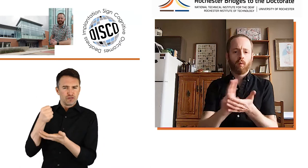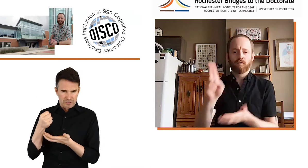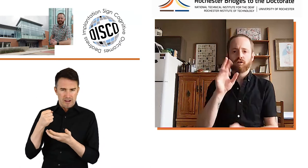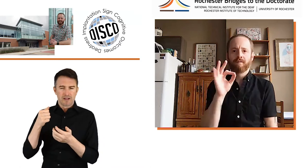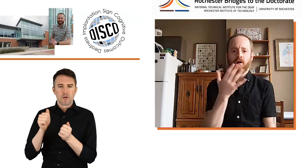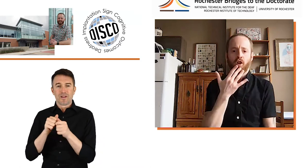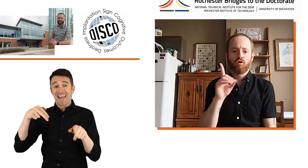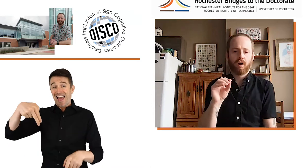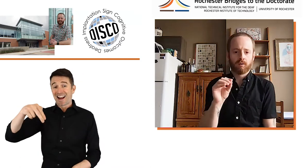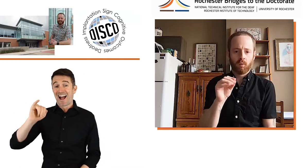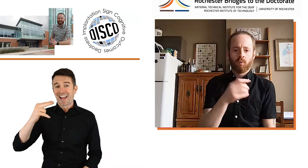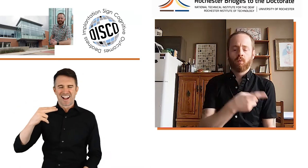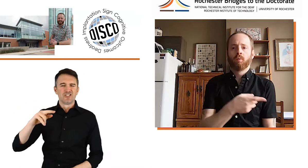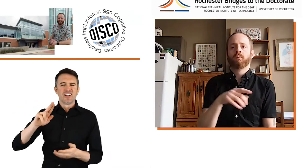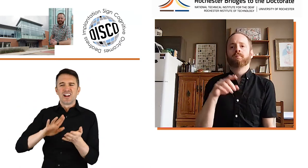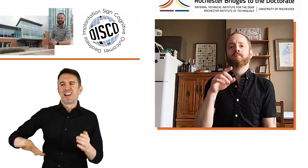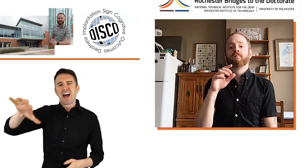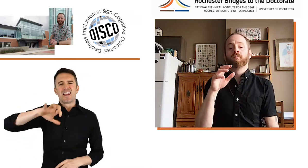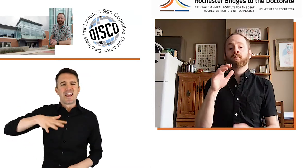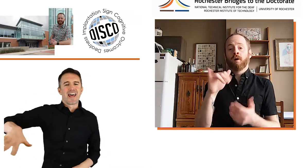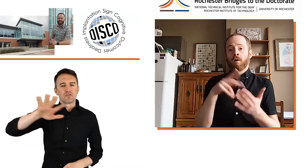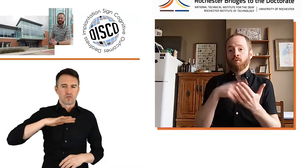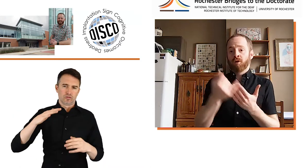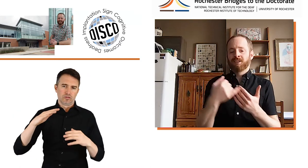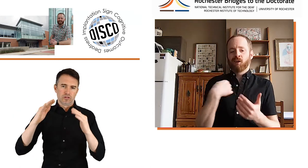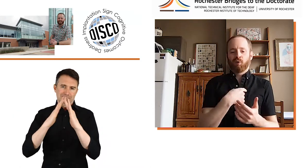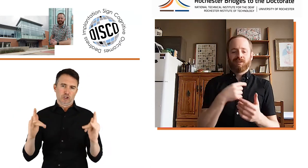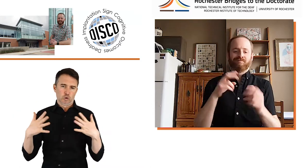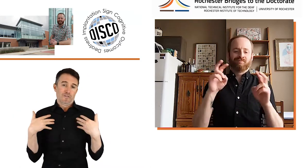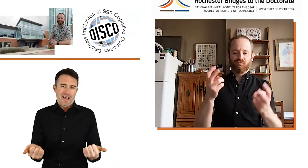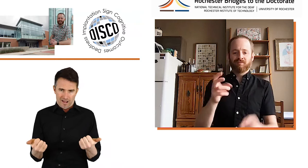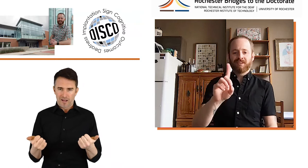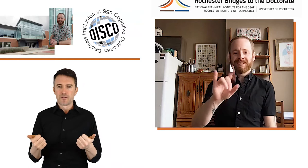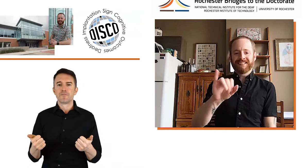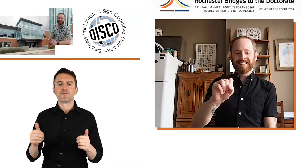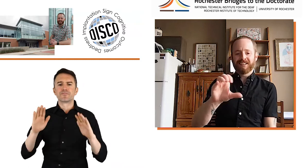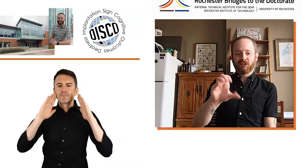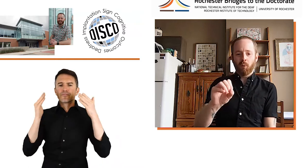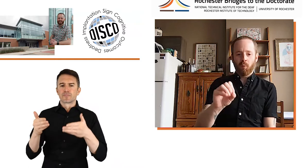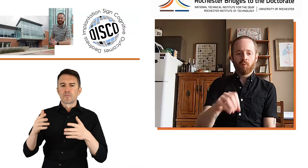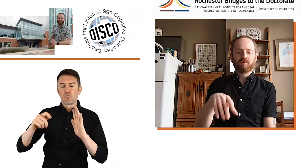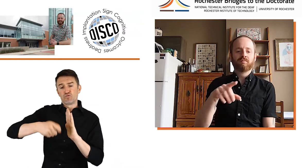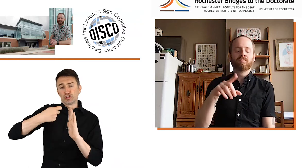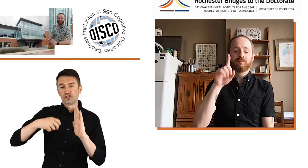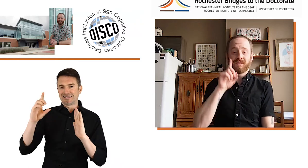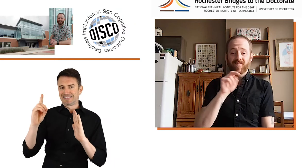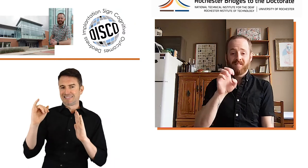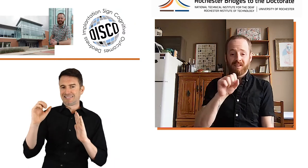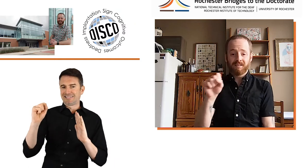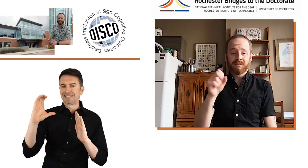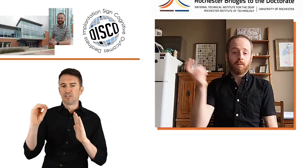National Institutes of Health, in collaboration with the University of Colorado. And we call that project DISCO,